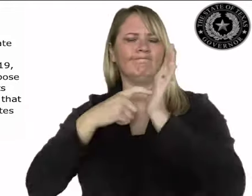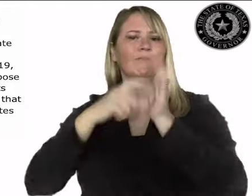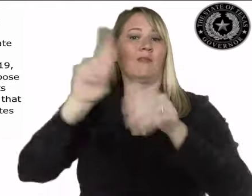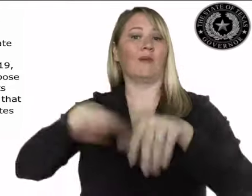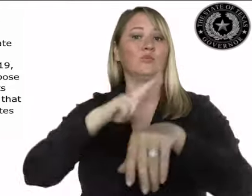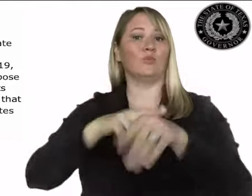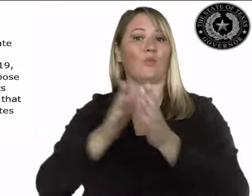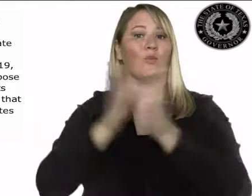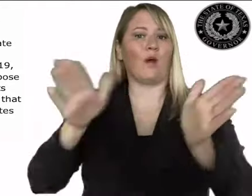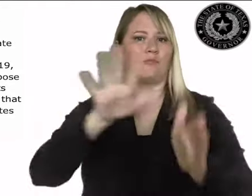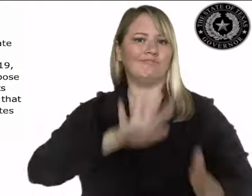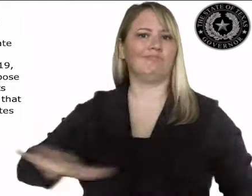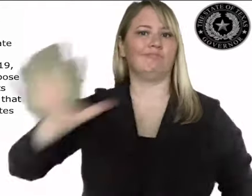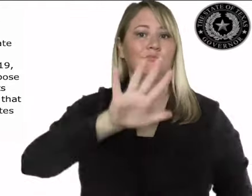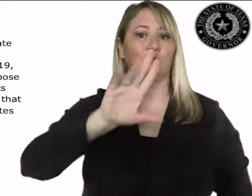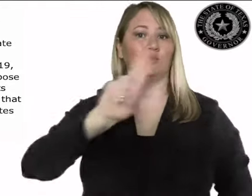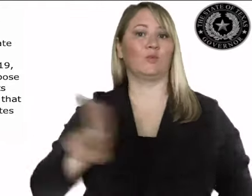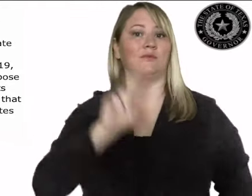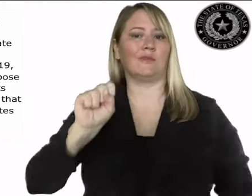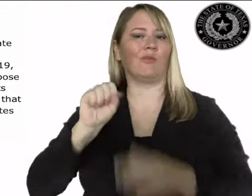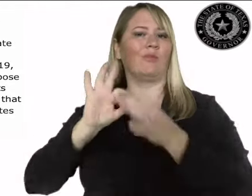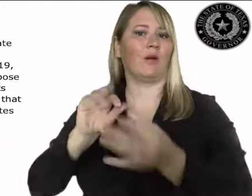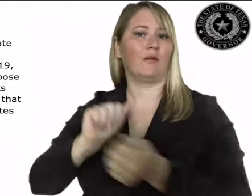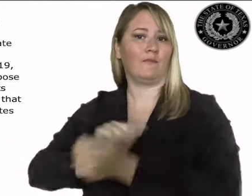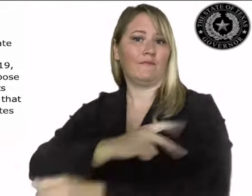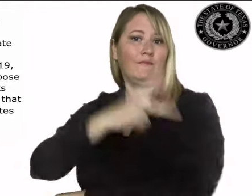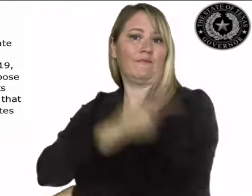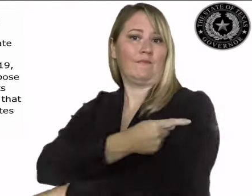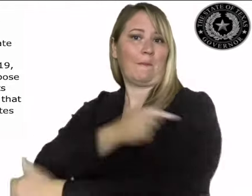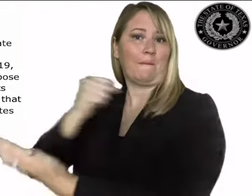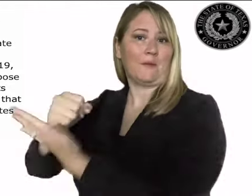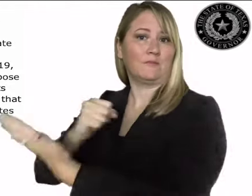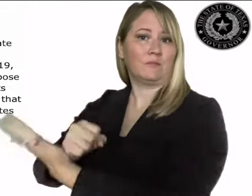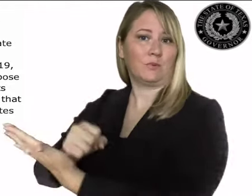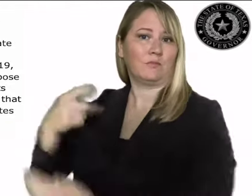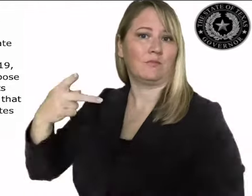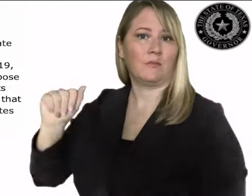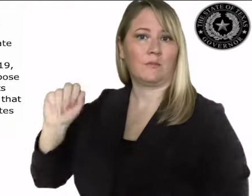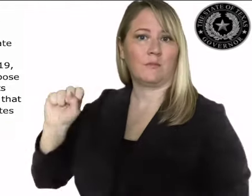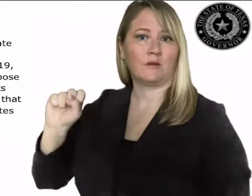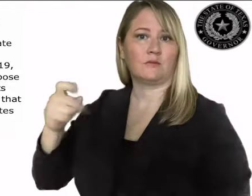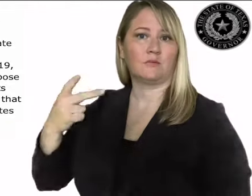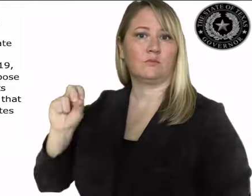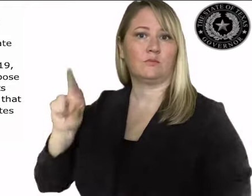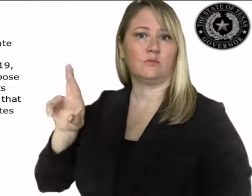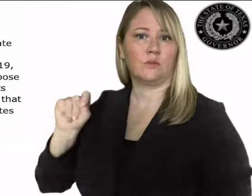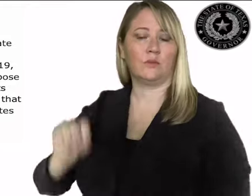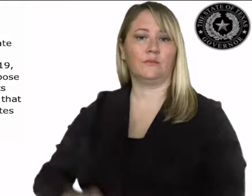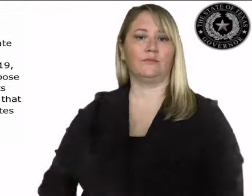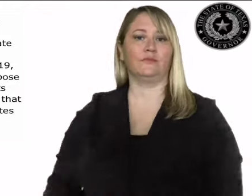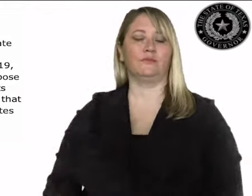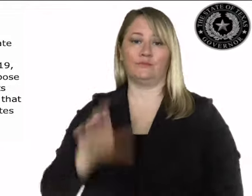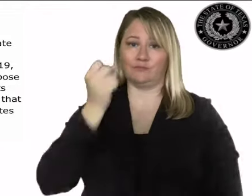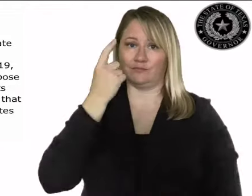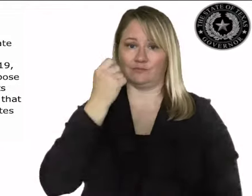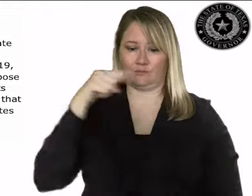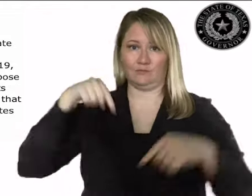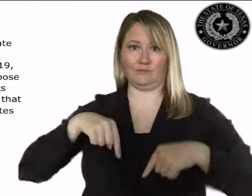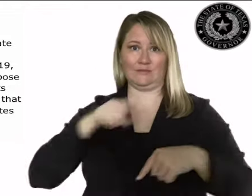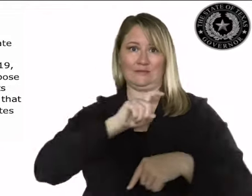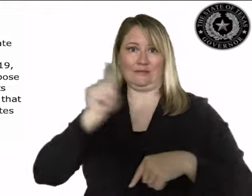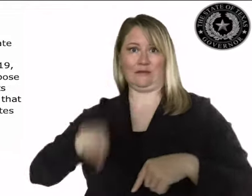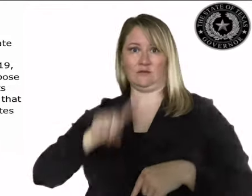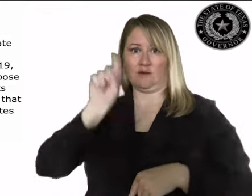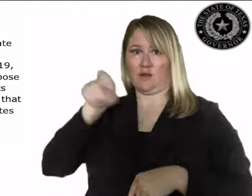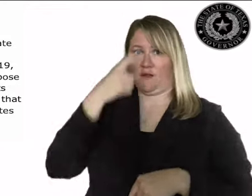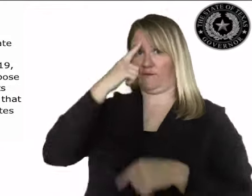-19, and Texas will not impose such vaccine passports with the police power that is reserved to the states under